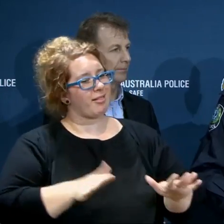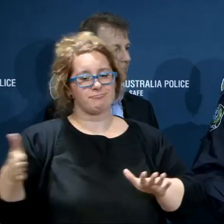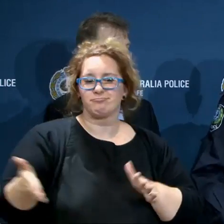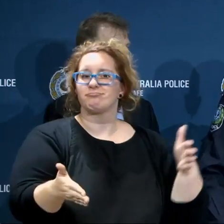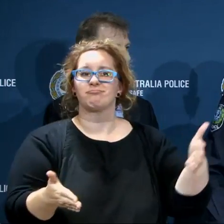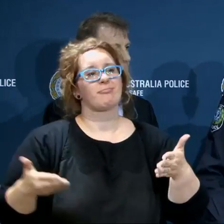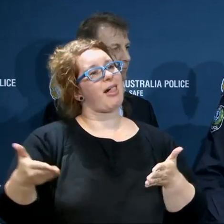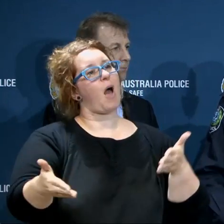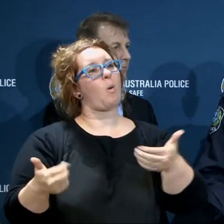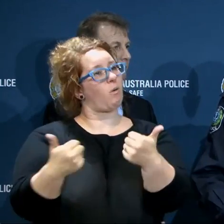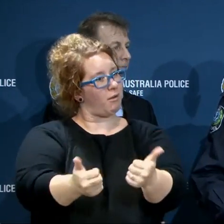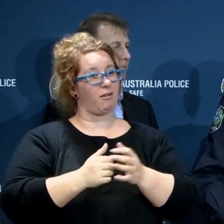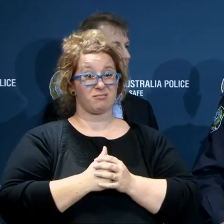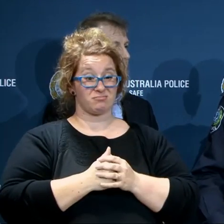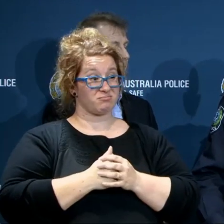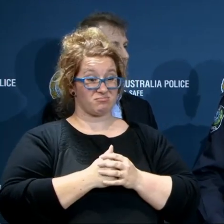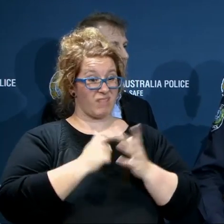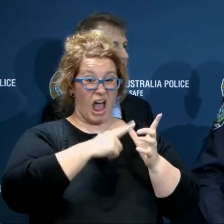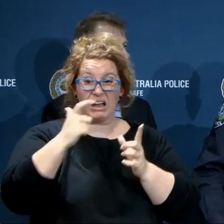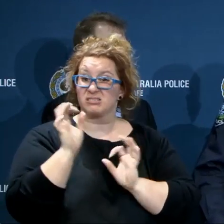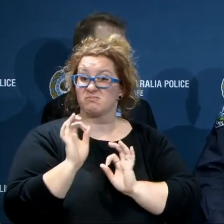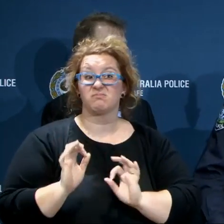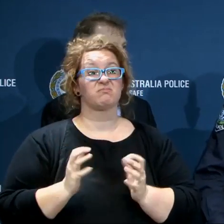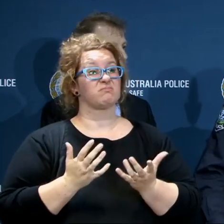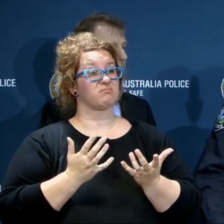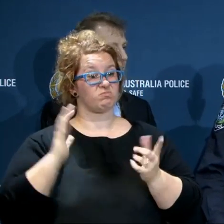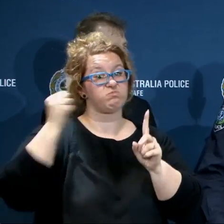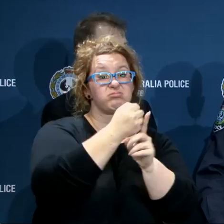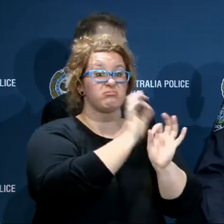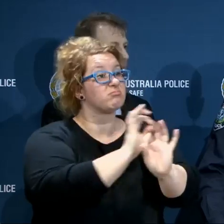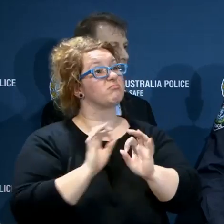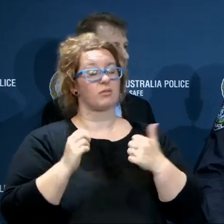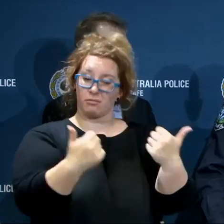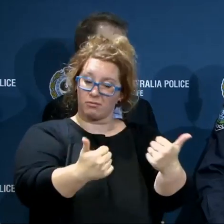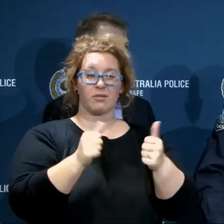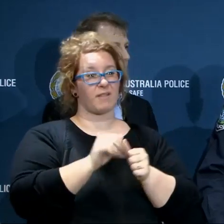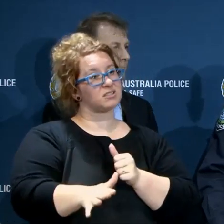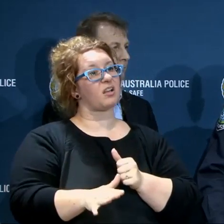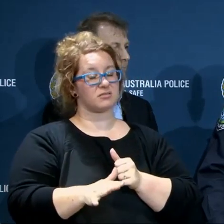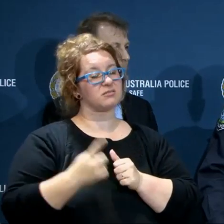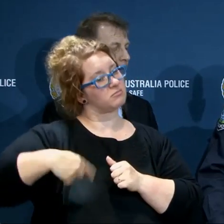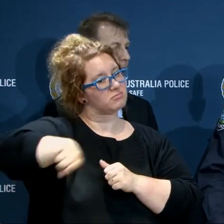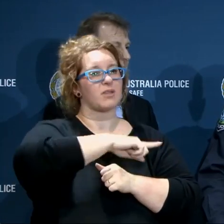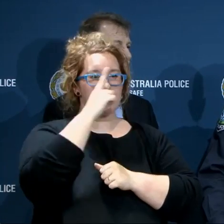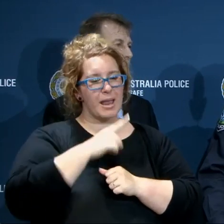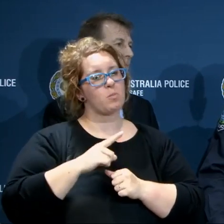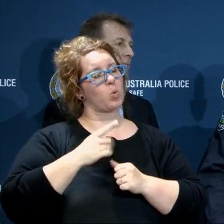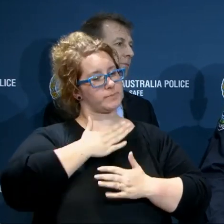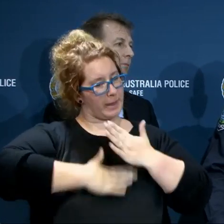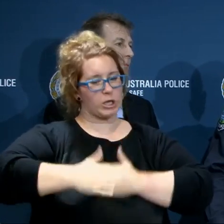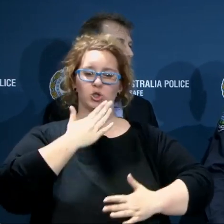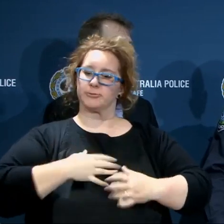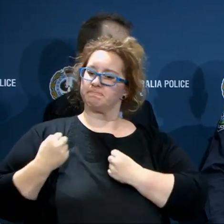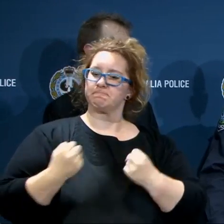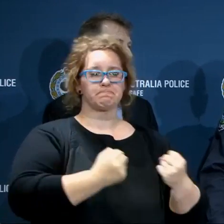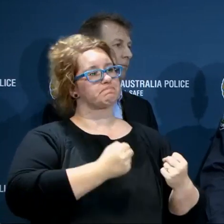aggression. We didn't see collisions of any significant order. And as I say, I think that's a credit to the driving community that they responded in that